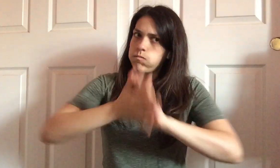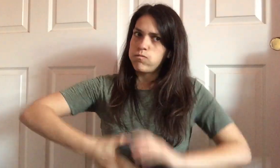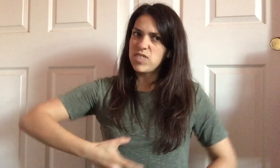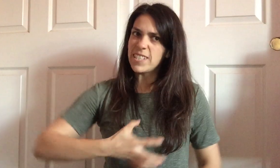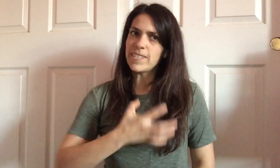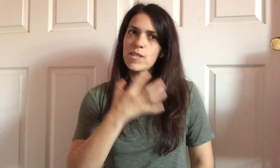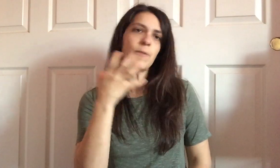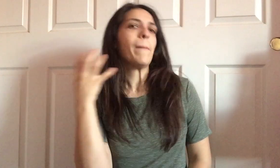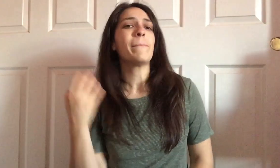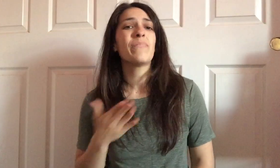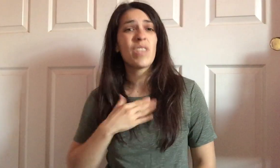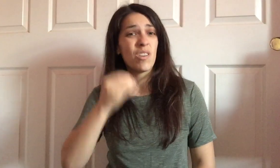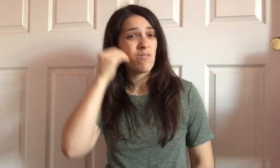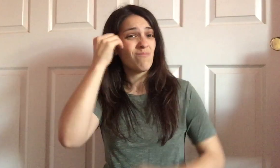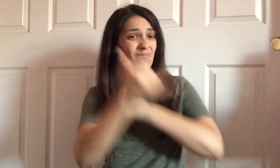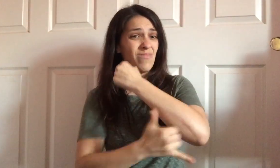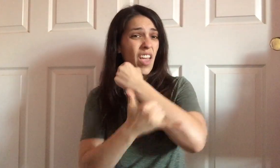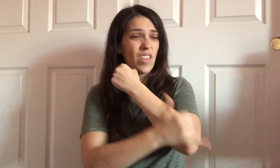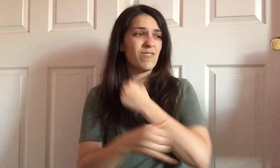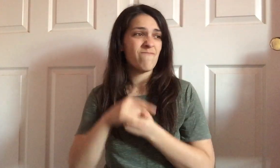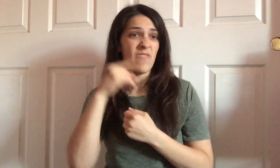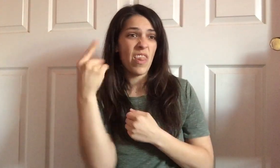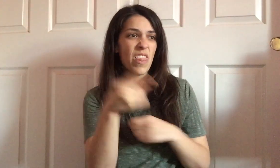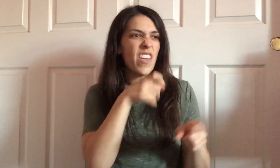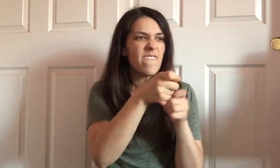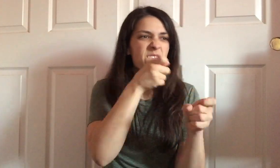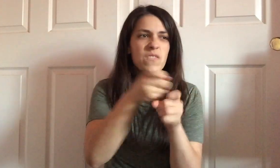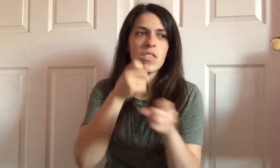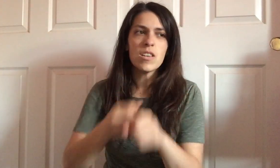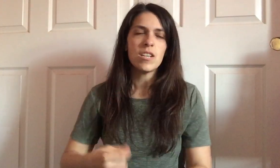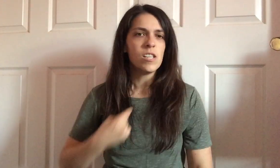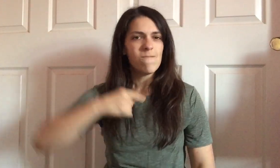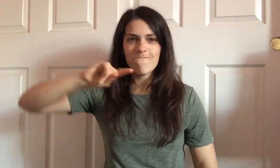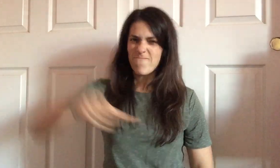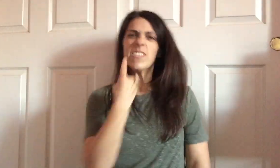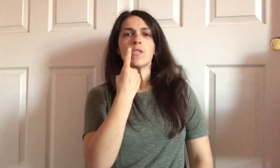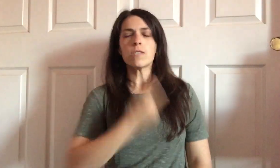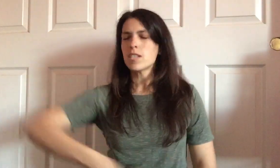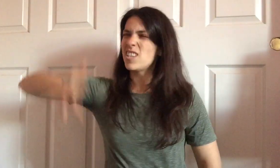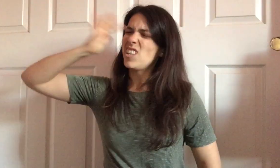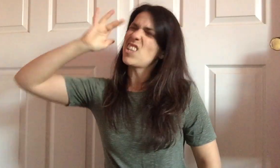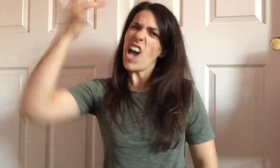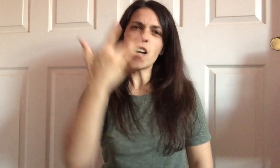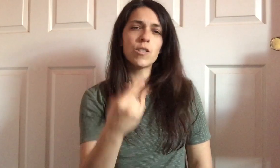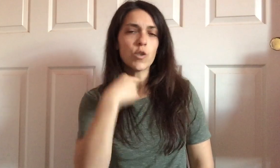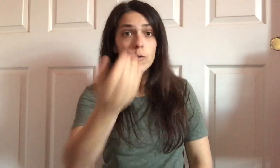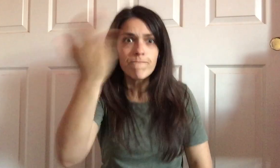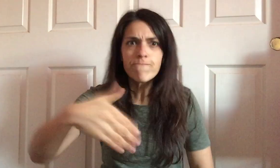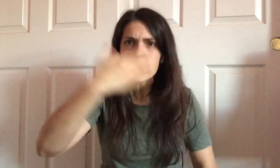first down at the plate, began to boil. Down her eye was losing, poor there inside, they began a fusion. Puck